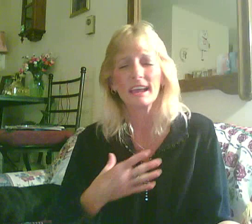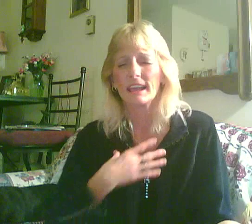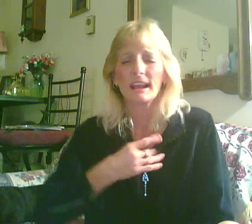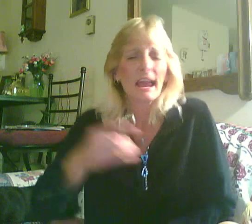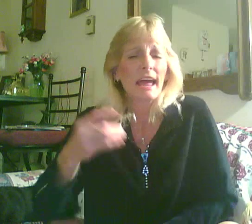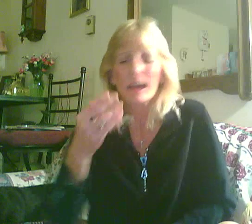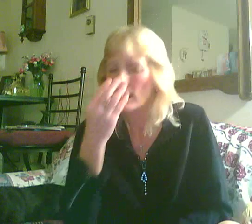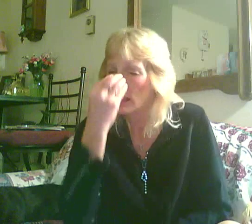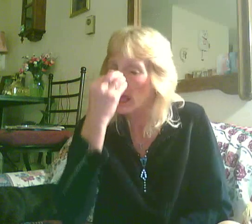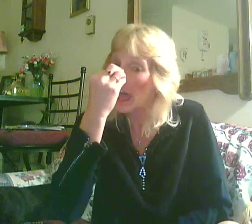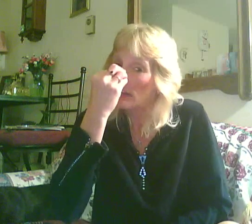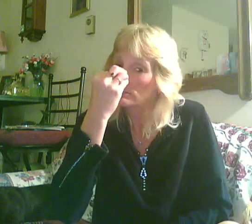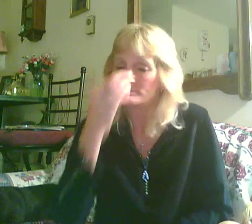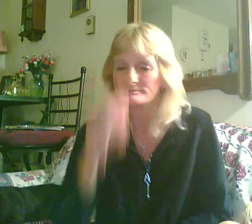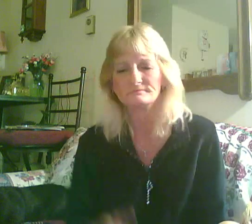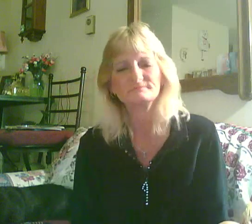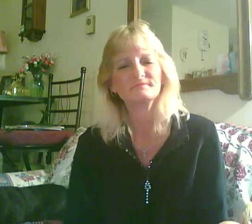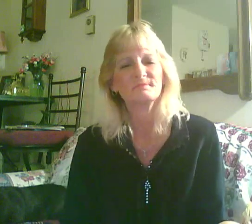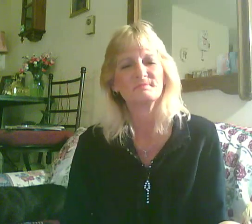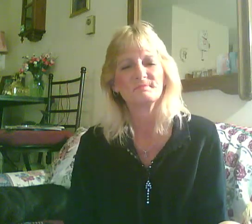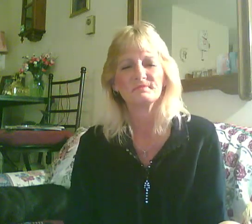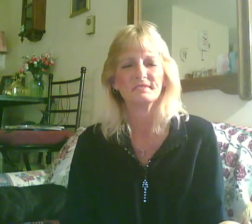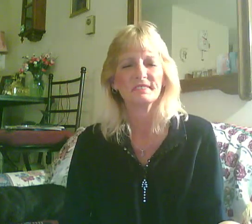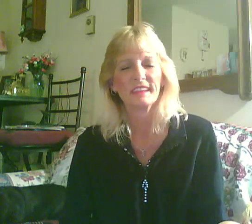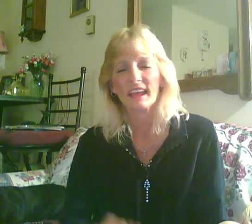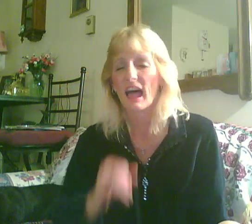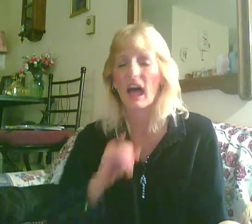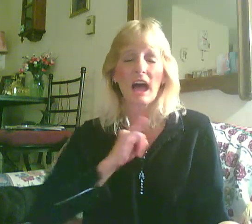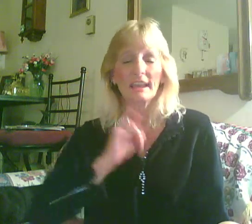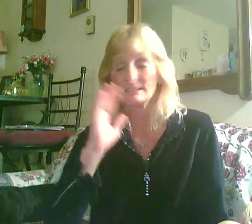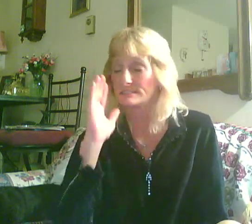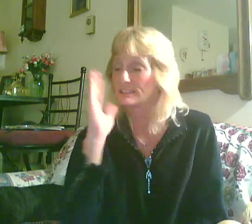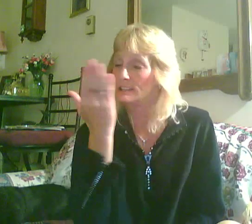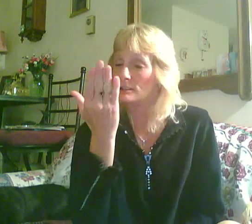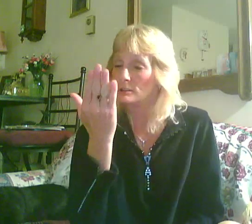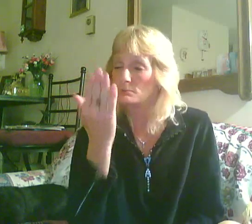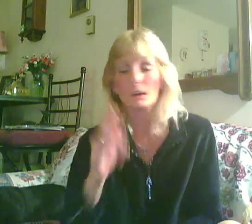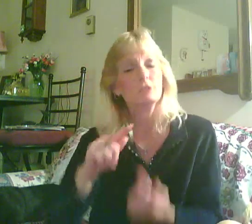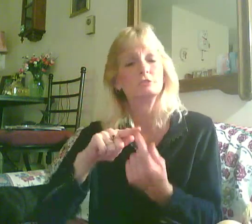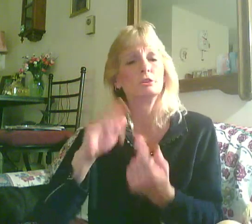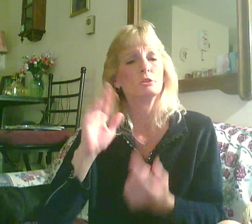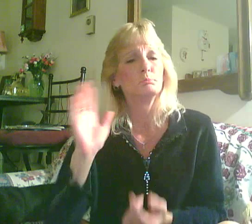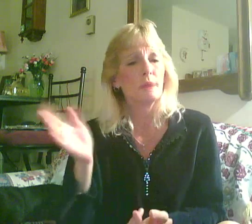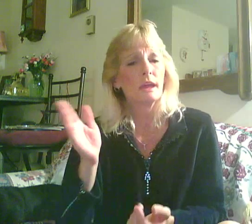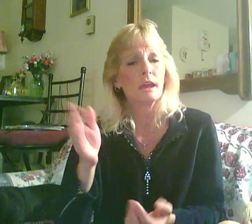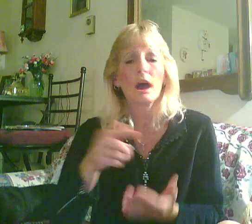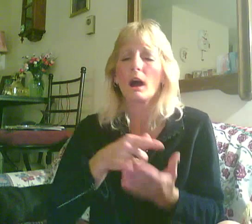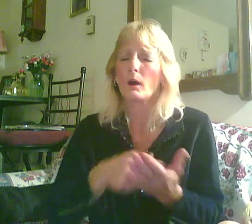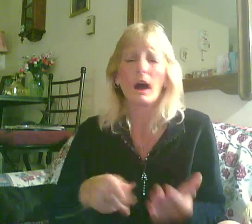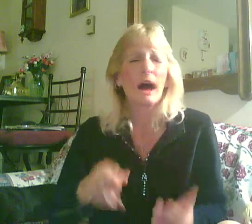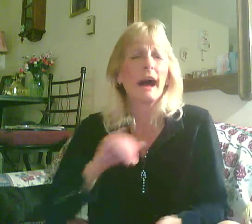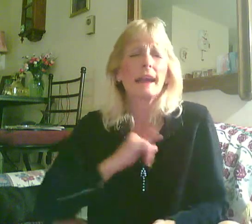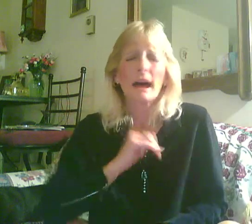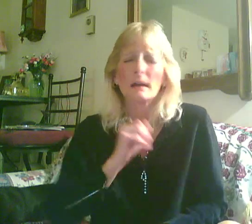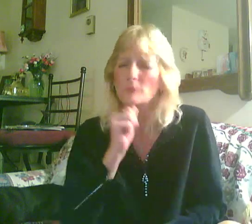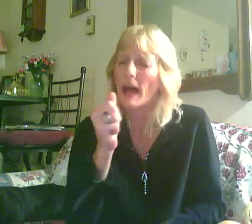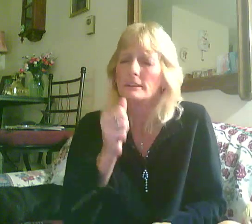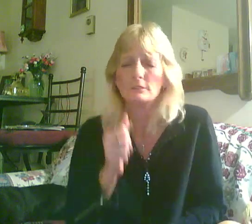like a clown. I seem to be what I'm not,